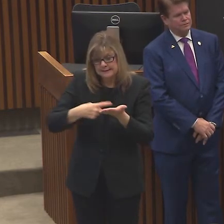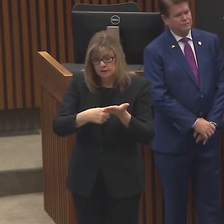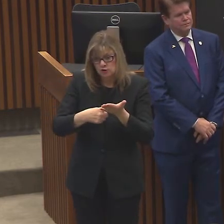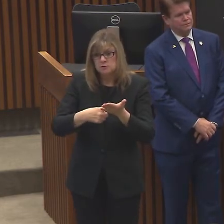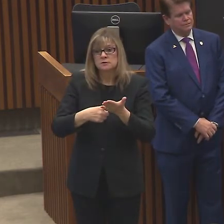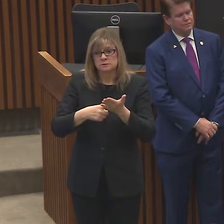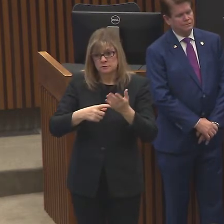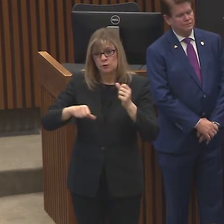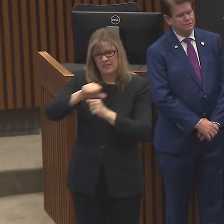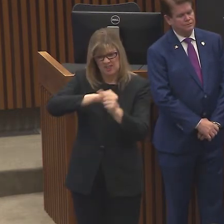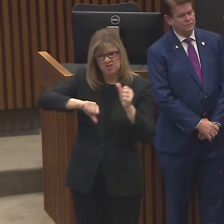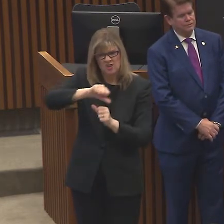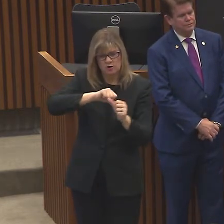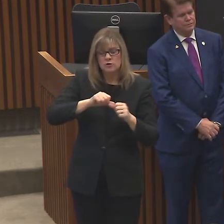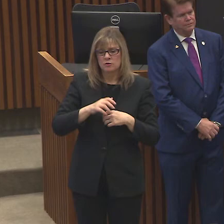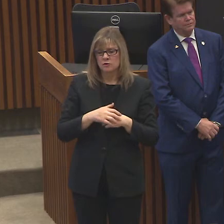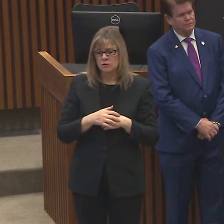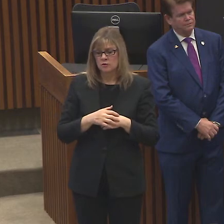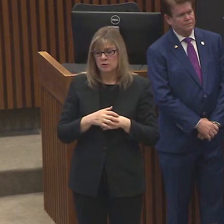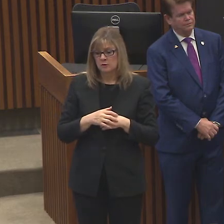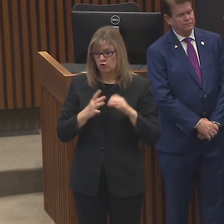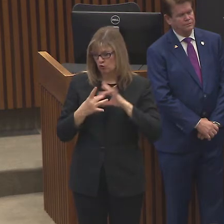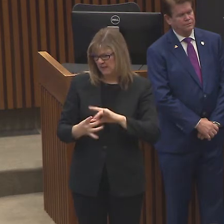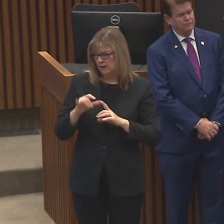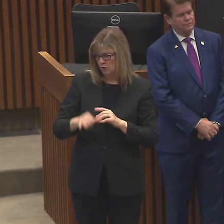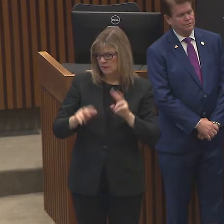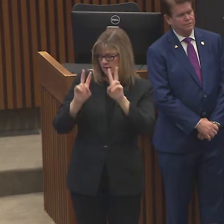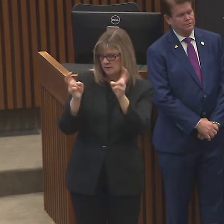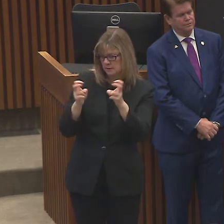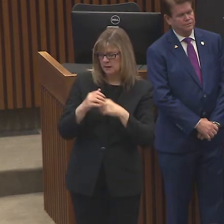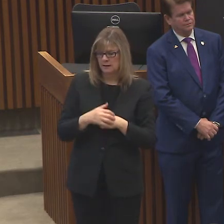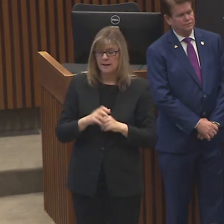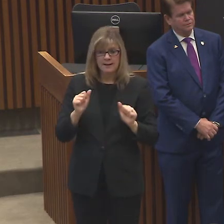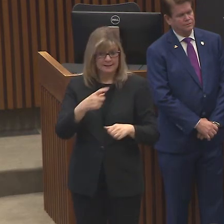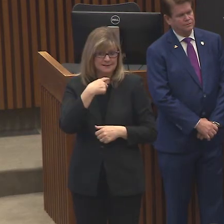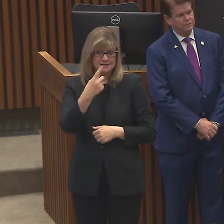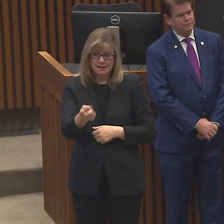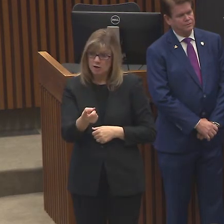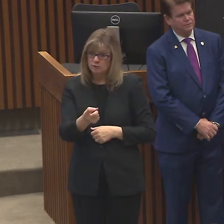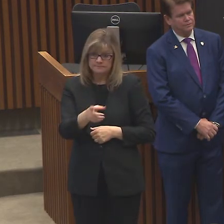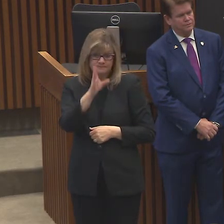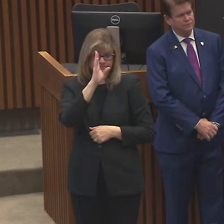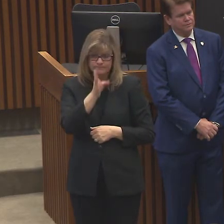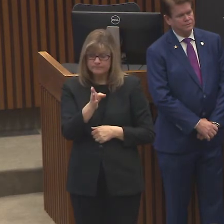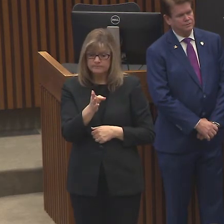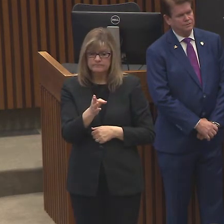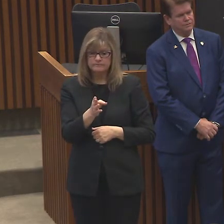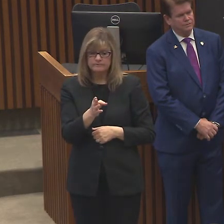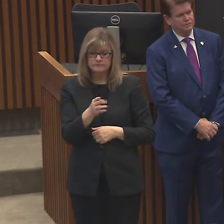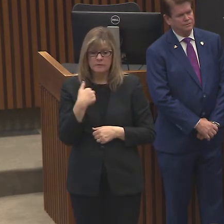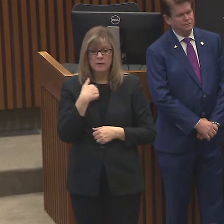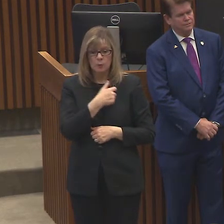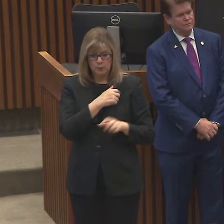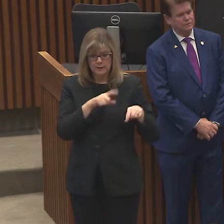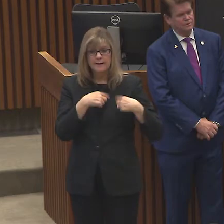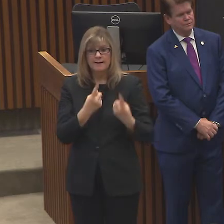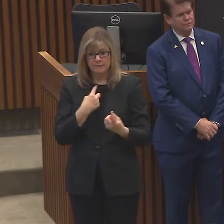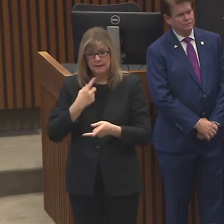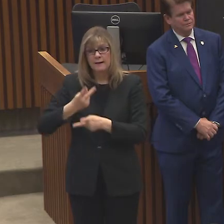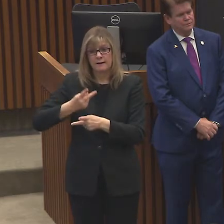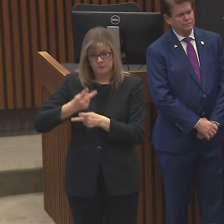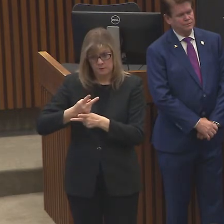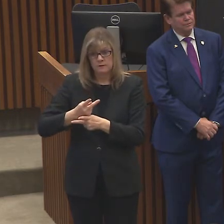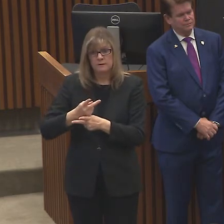now as it relates to this and I can tell you without concern that today we have capacity. We're able to care for people that are infected by this